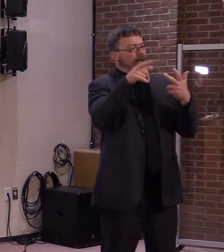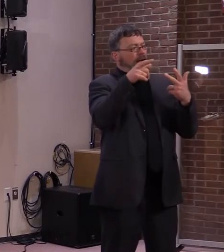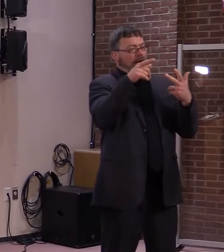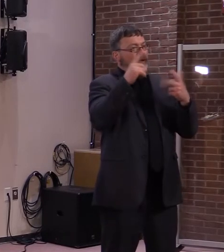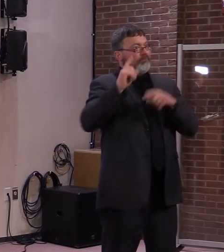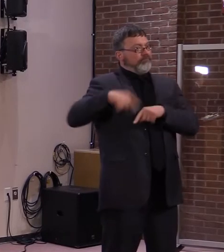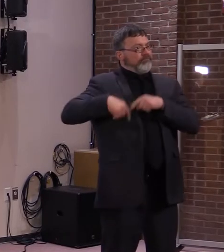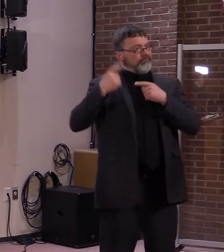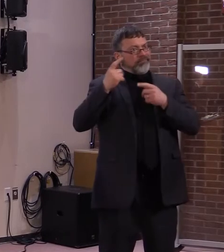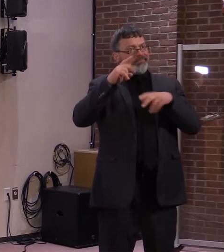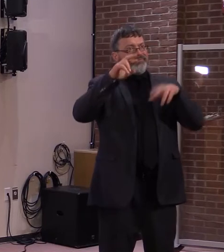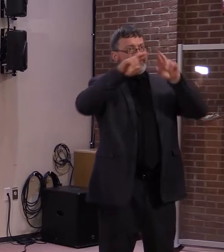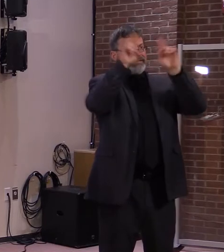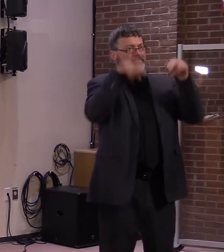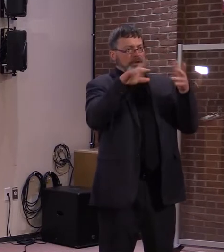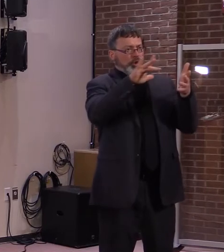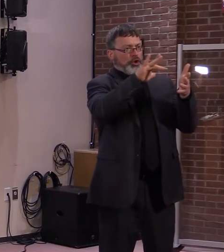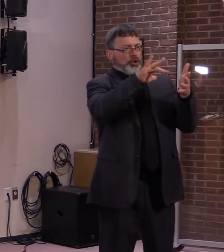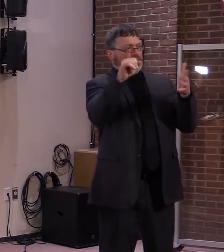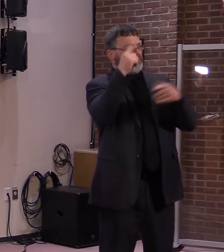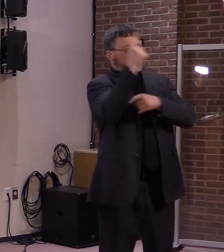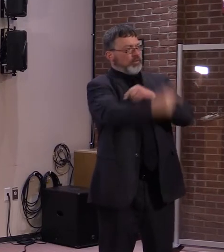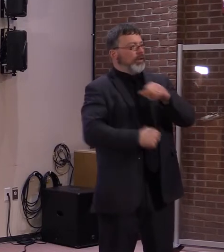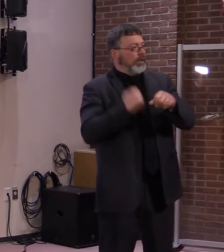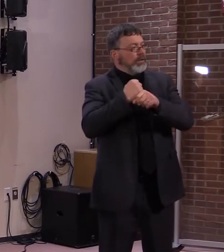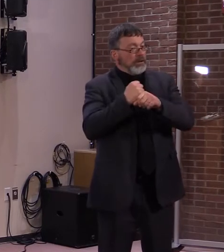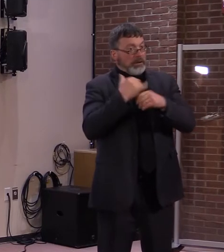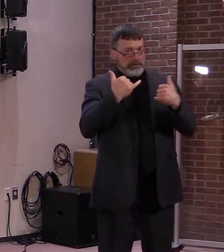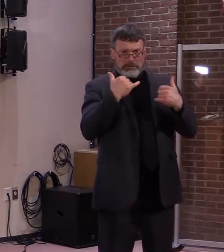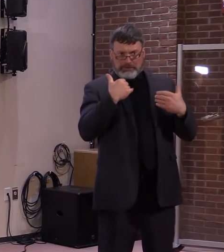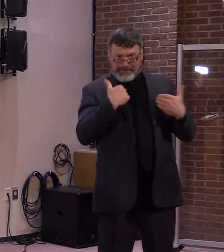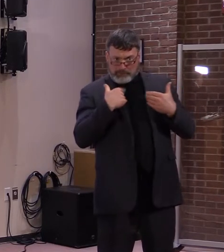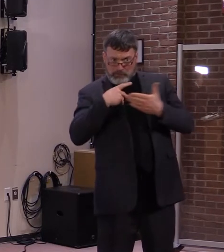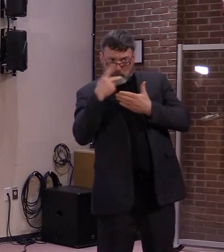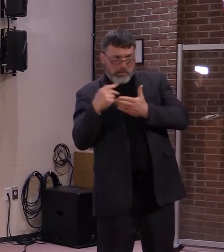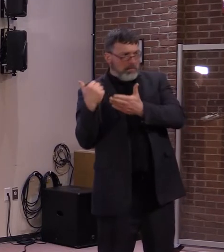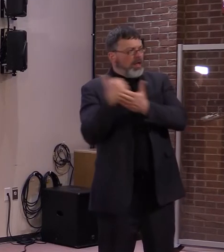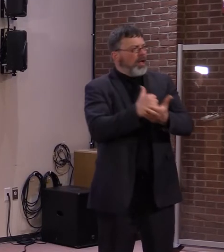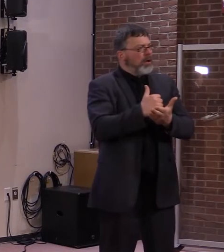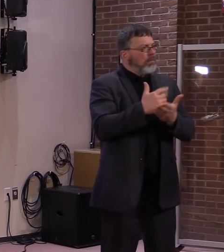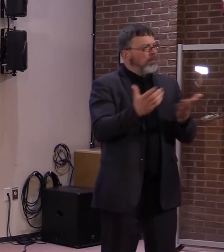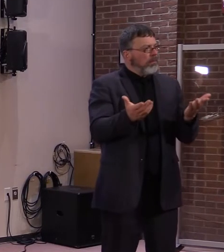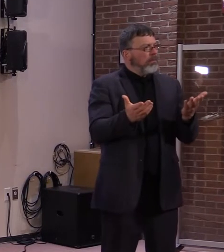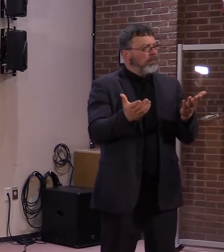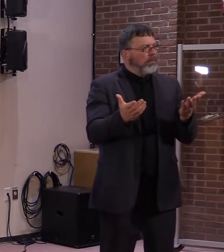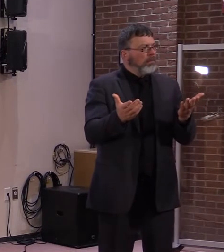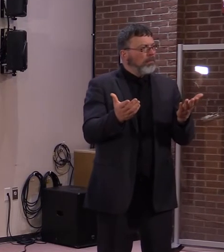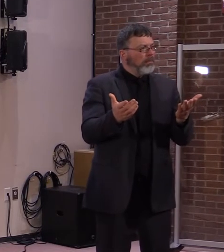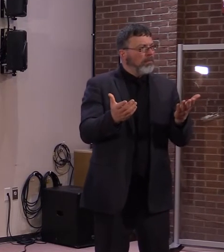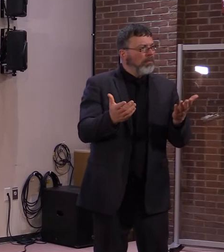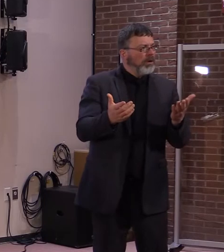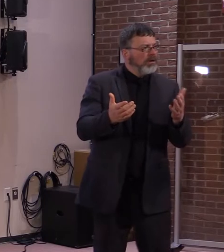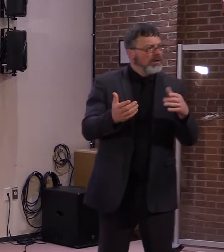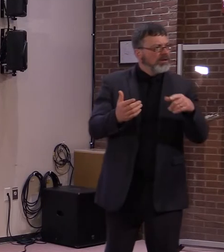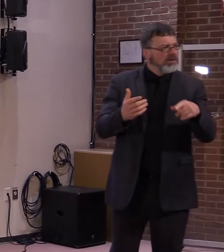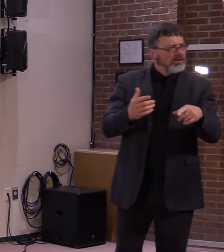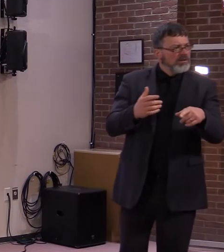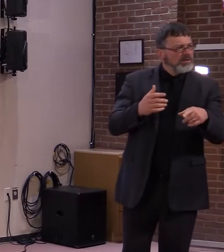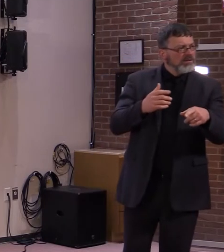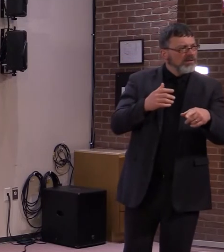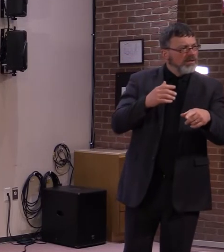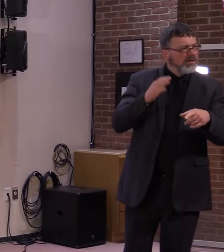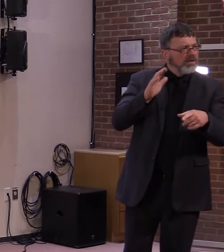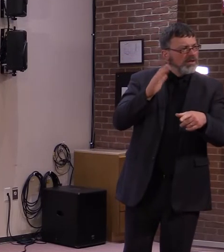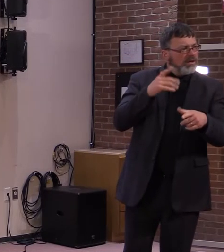disadvantage in what way, Erin? Oh, you know, in finding a position, because as Terry's been said,